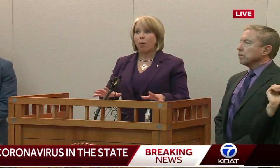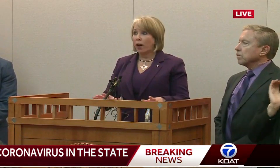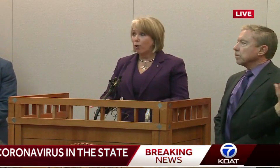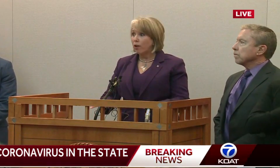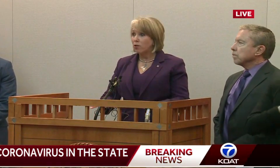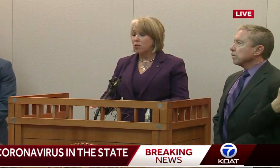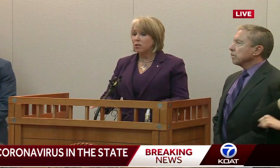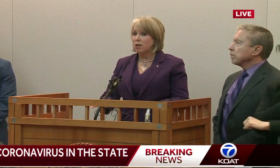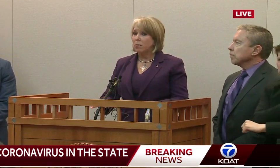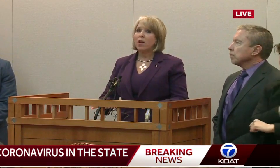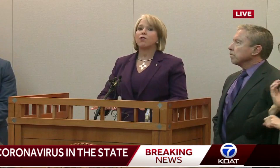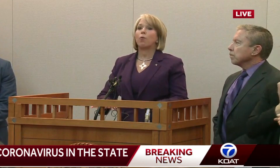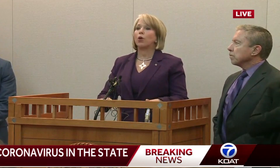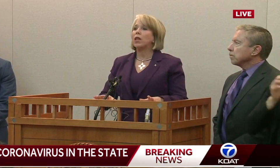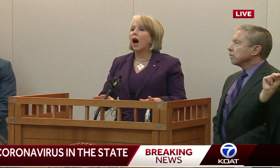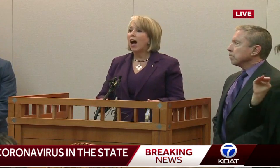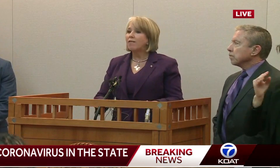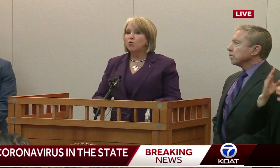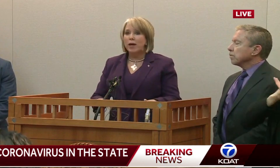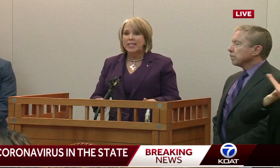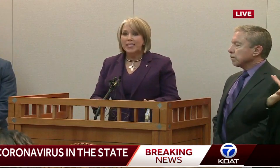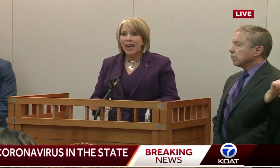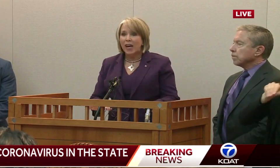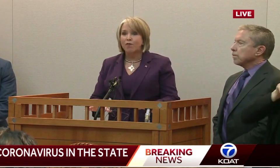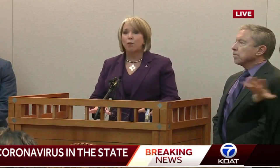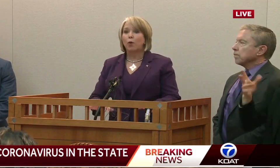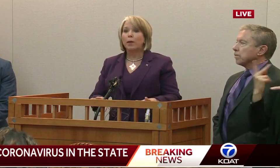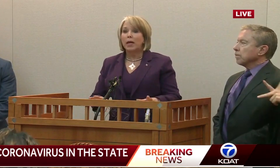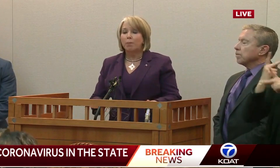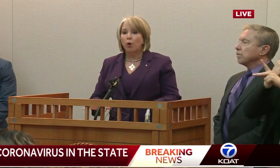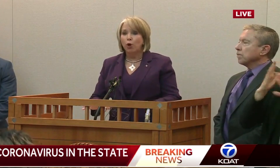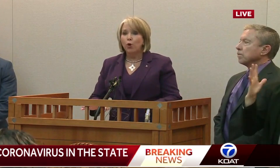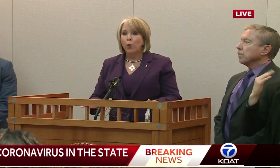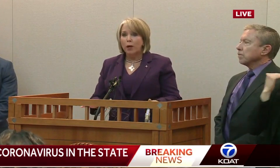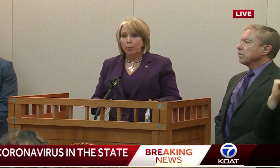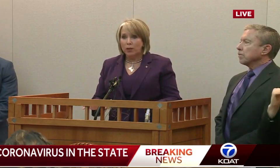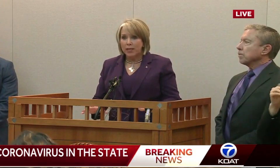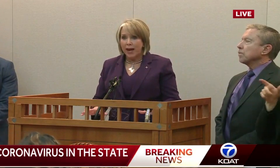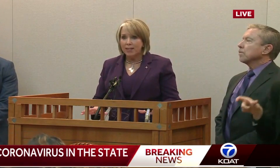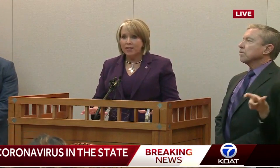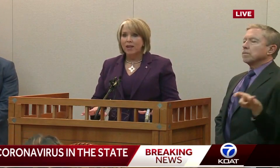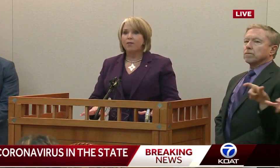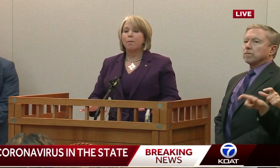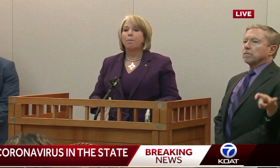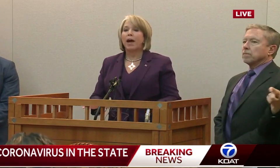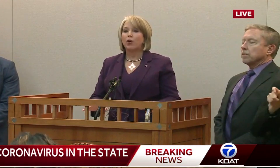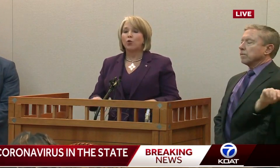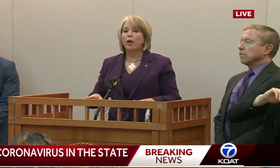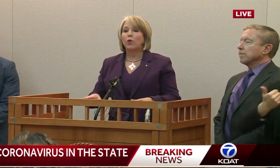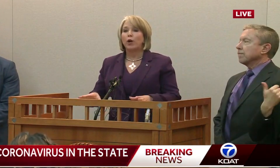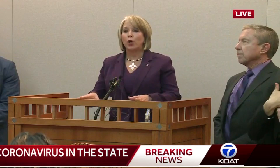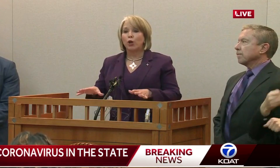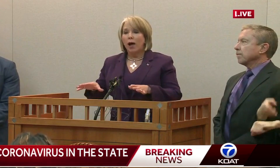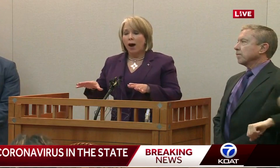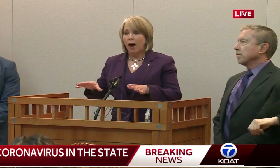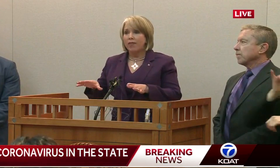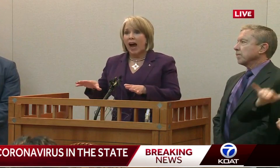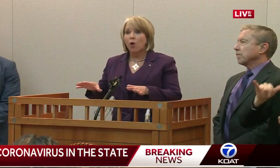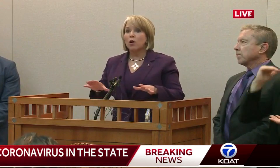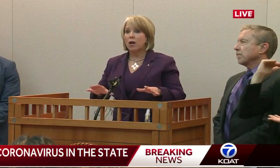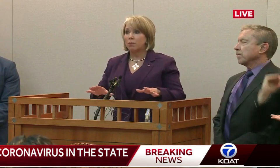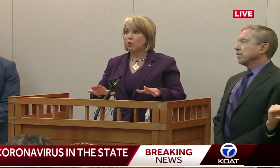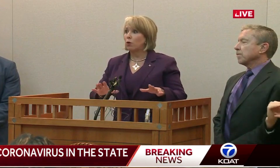we stand up our healthcare system, the more lives we save, the more people we protect, the better we will,